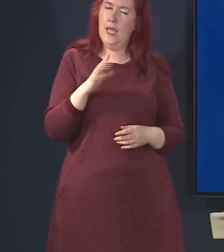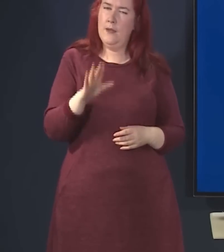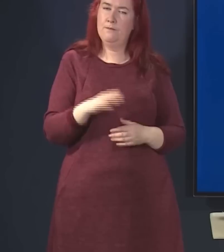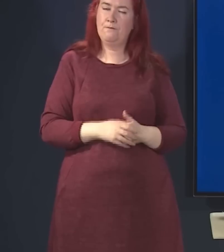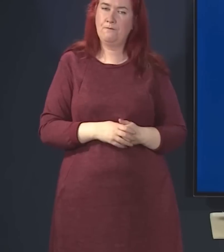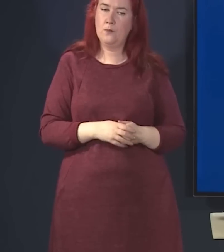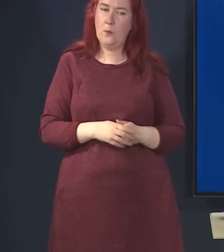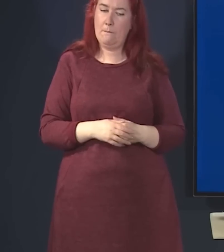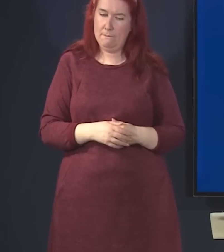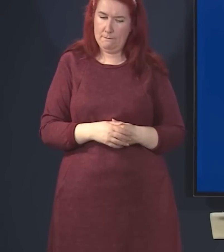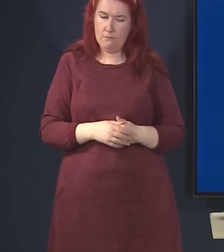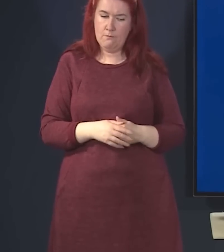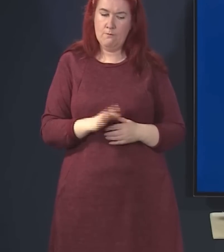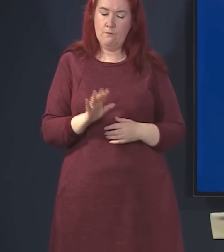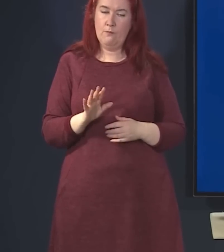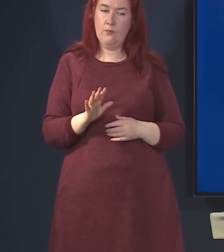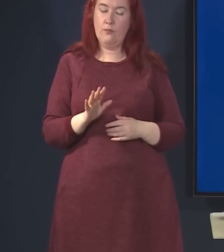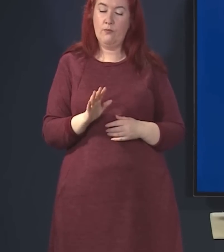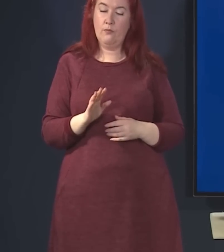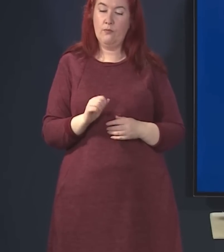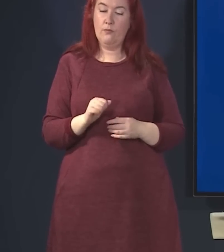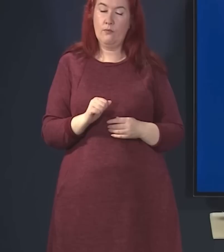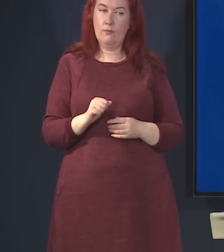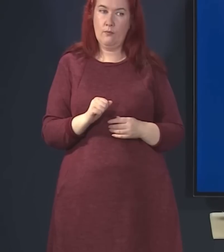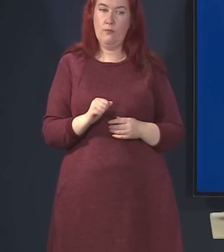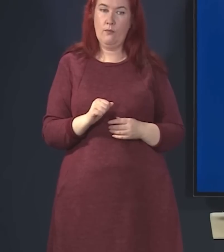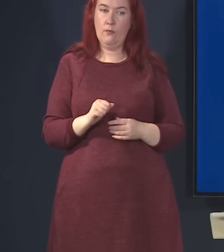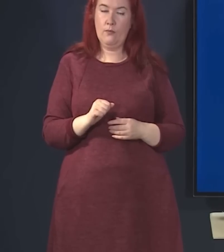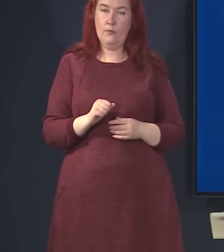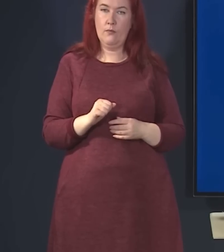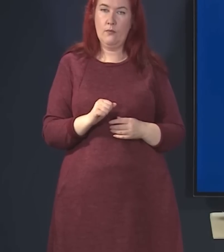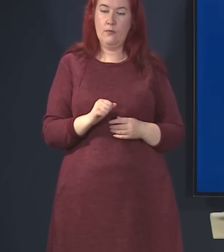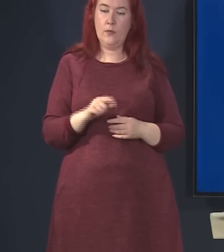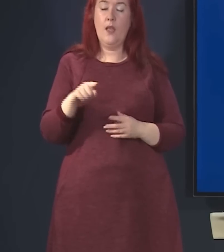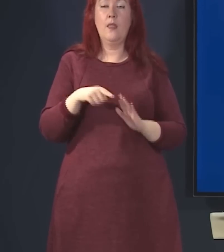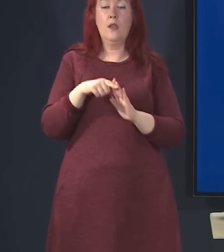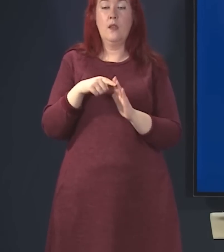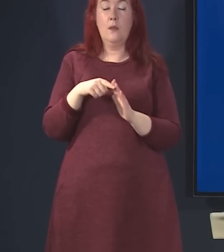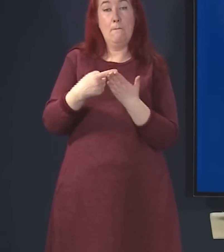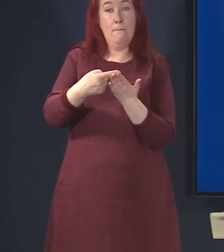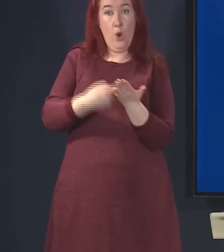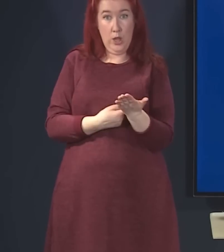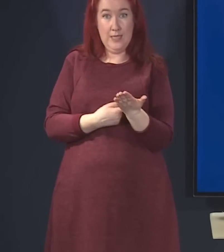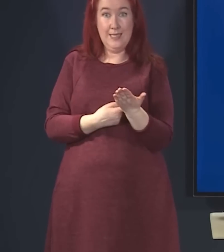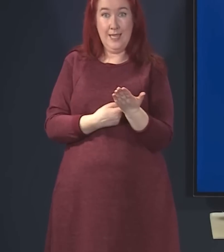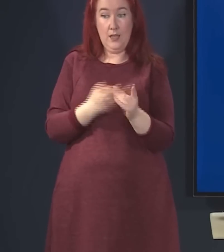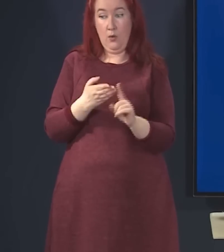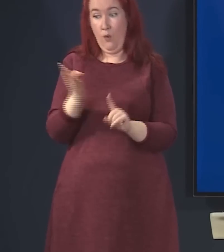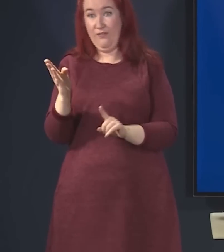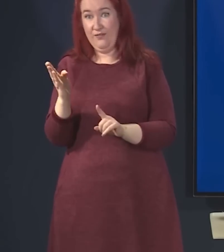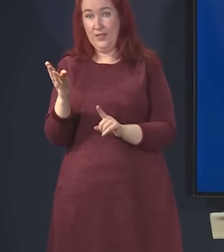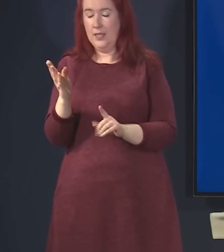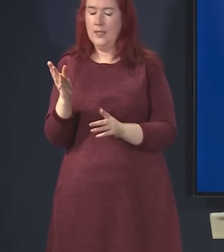omitting to do this. The policy divergence here is actually not